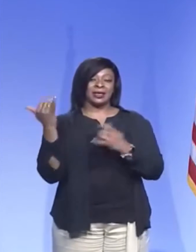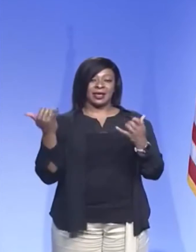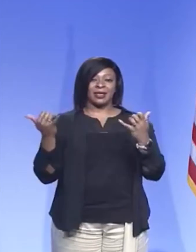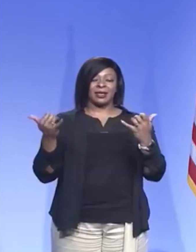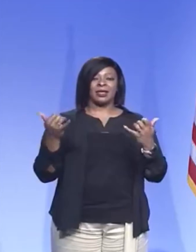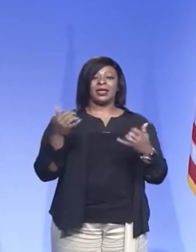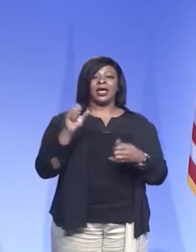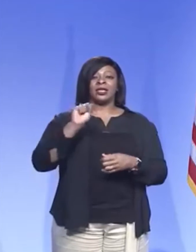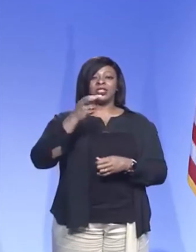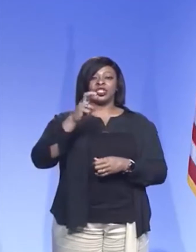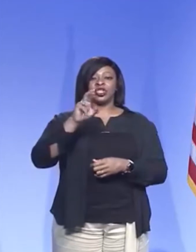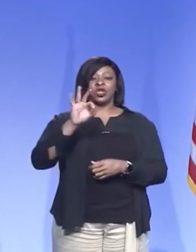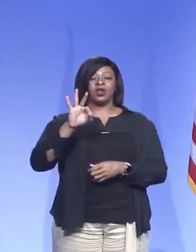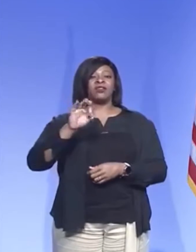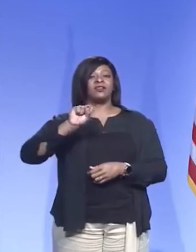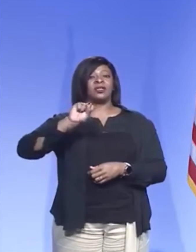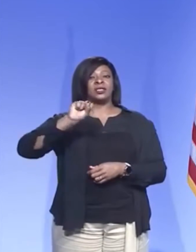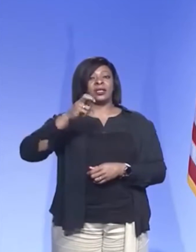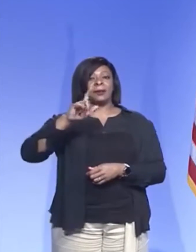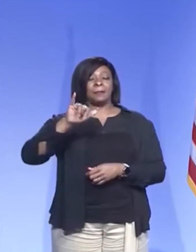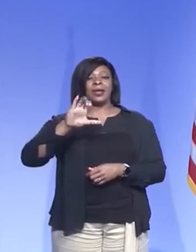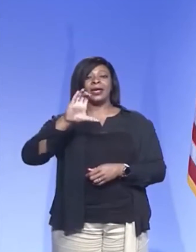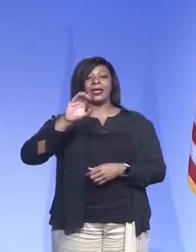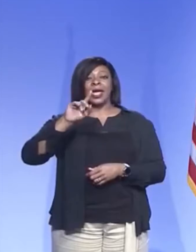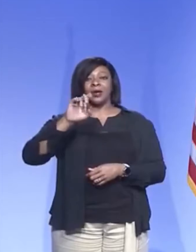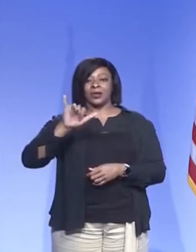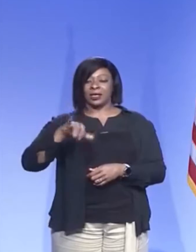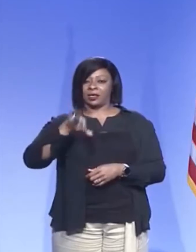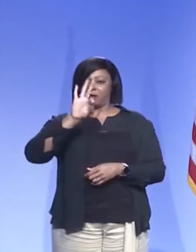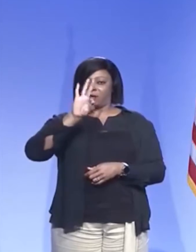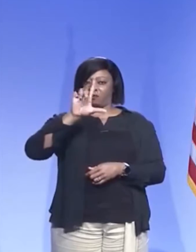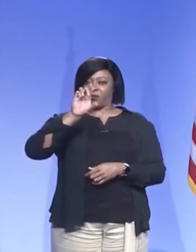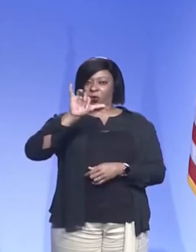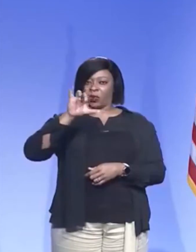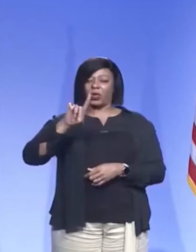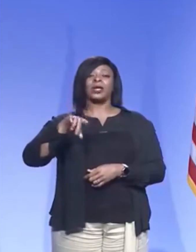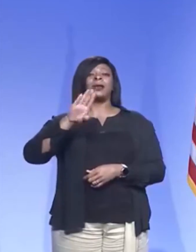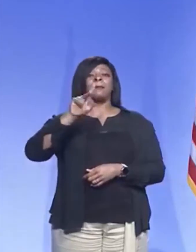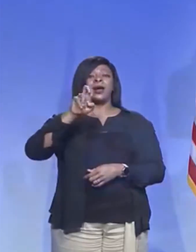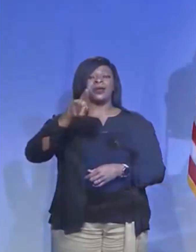the sheriff of Shelby County, Floyd Bonner. Again, happy Thanksgiving.